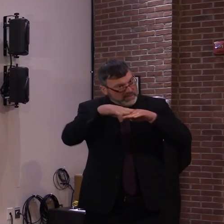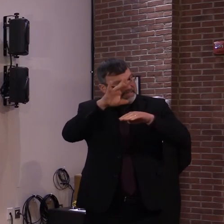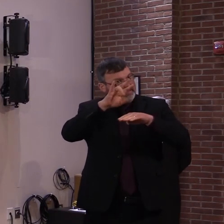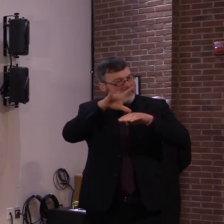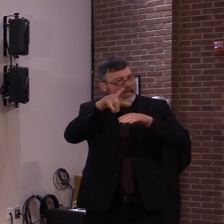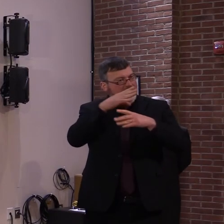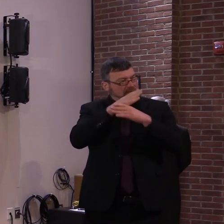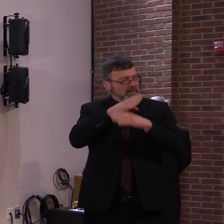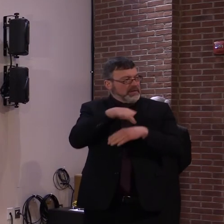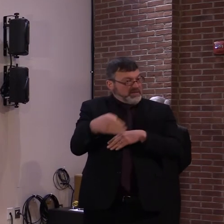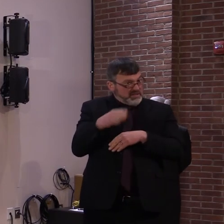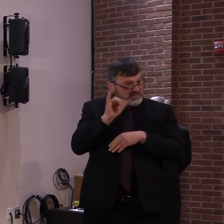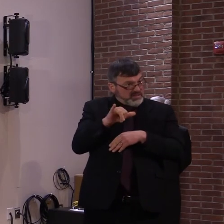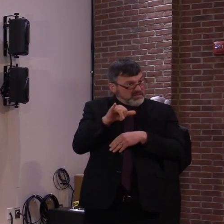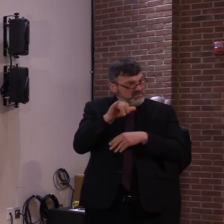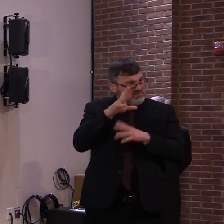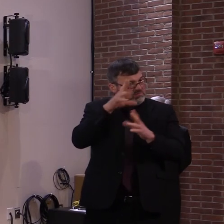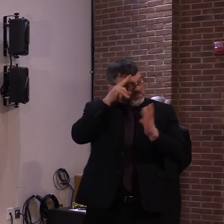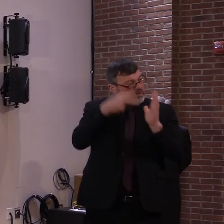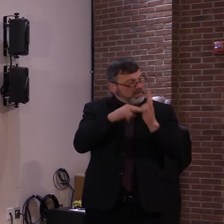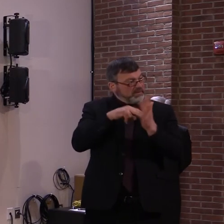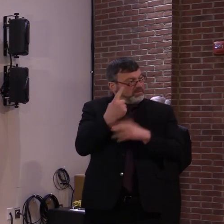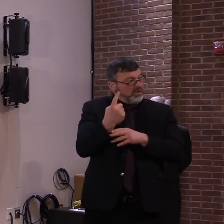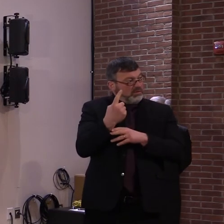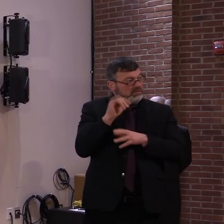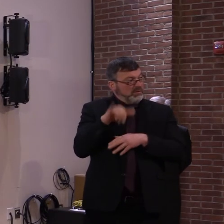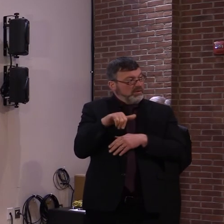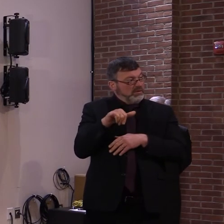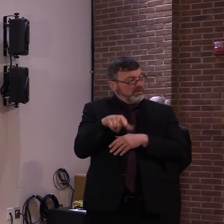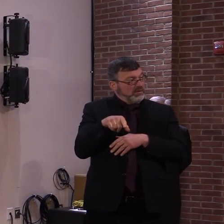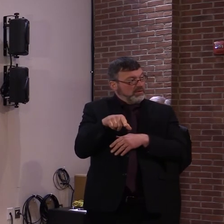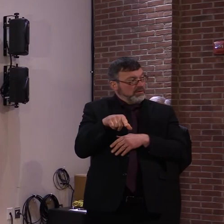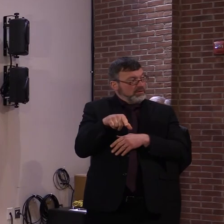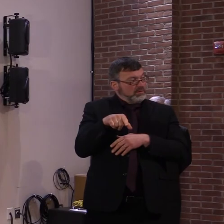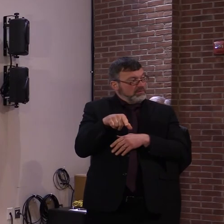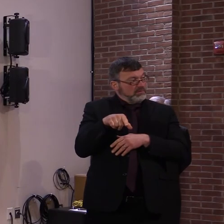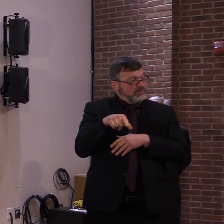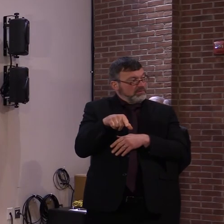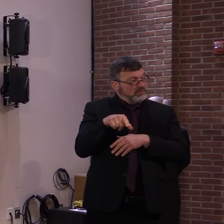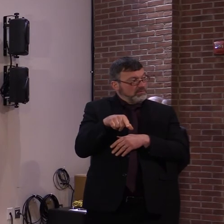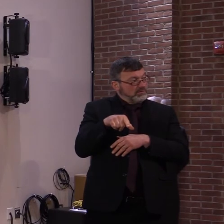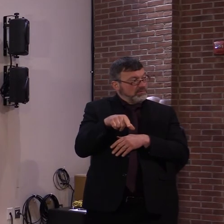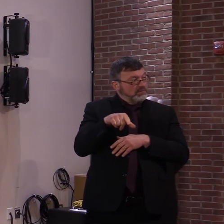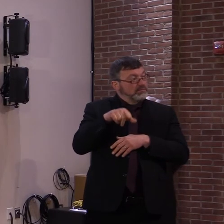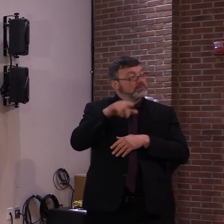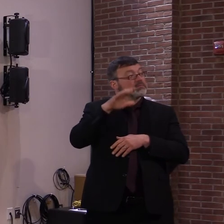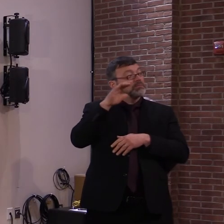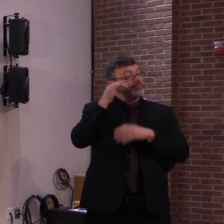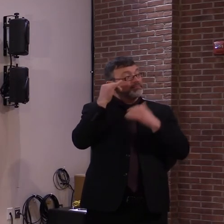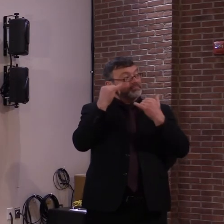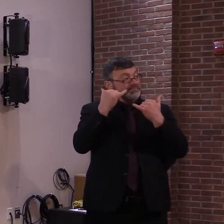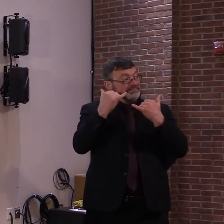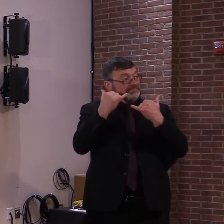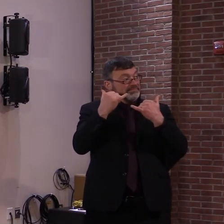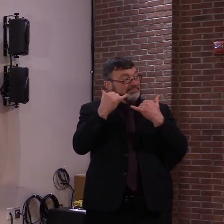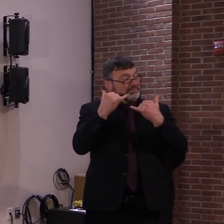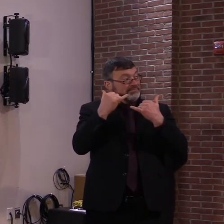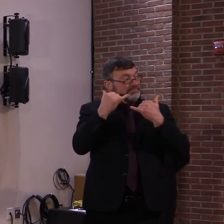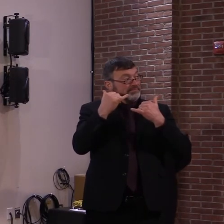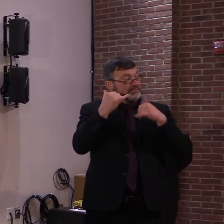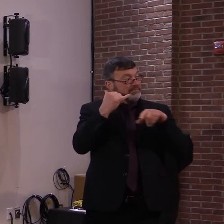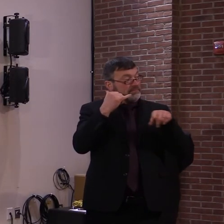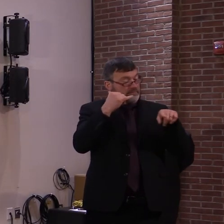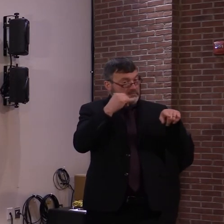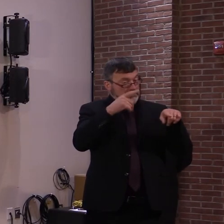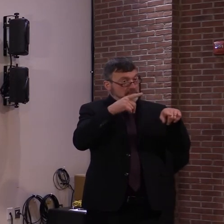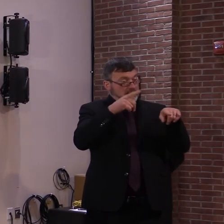next phase could come at the expense of mitigating community spread in Vermont? Again, I think we've been very clear.